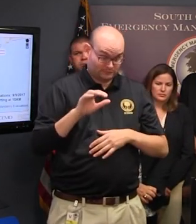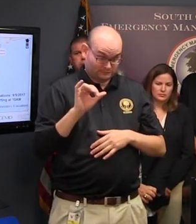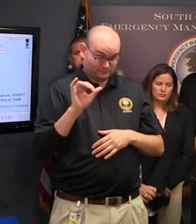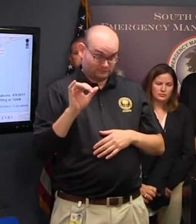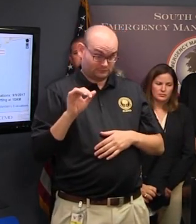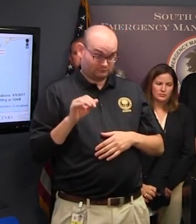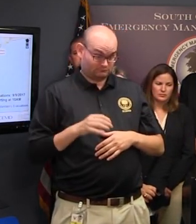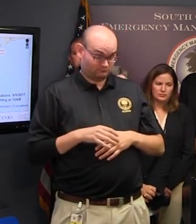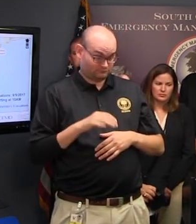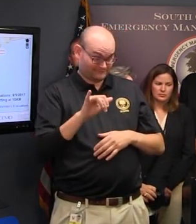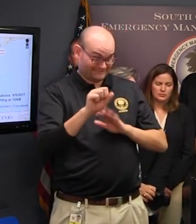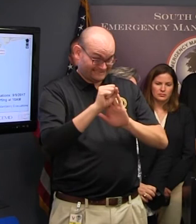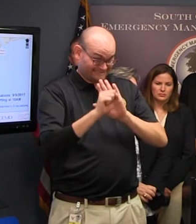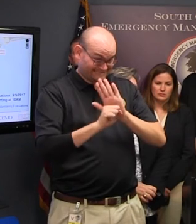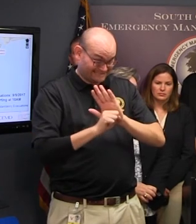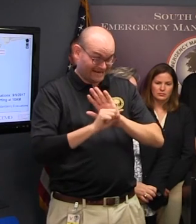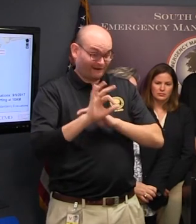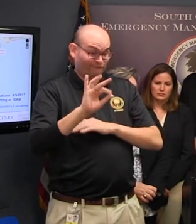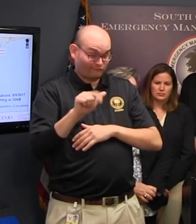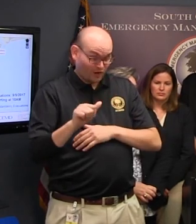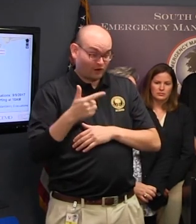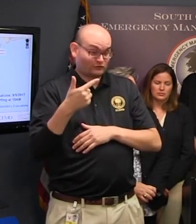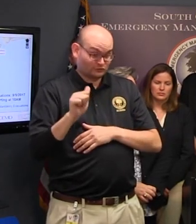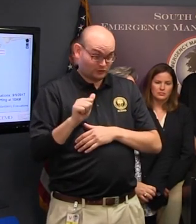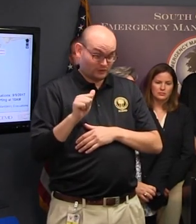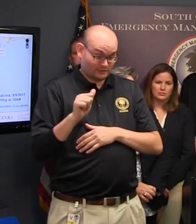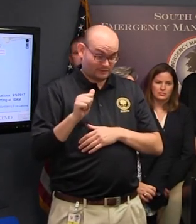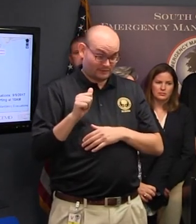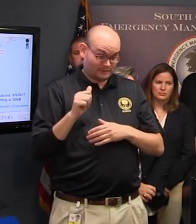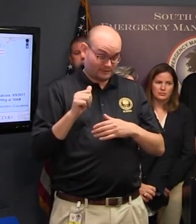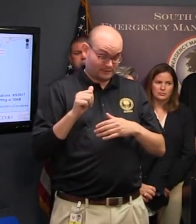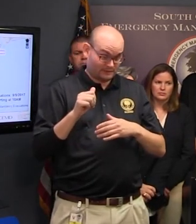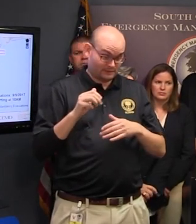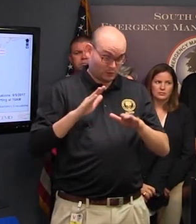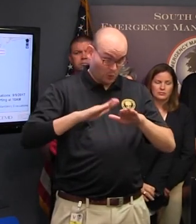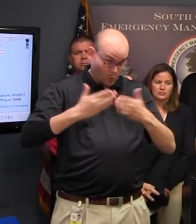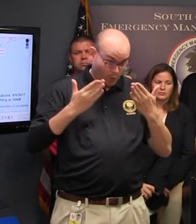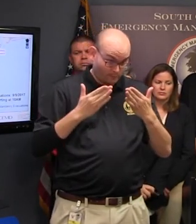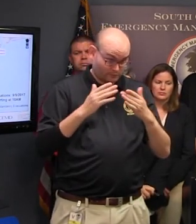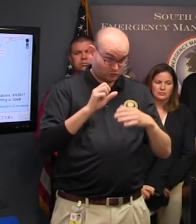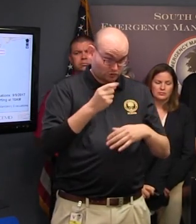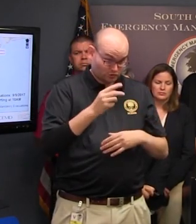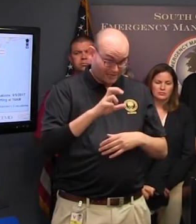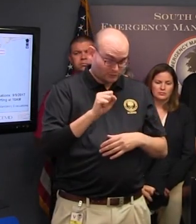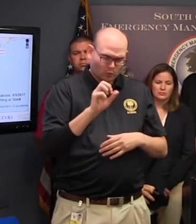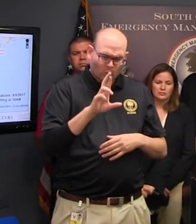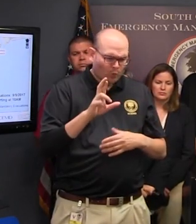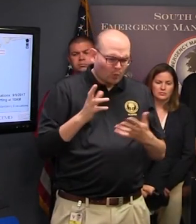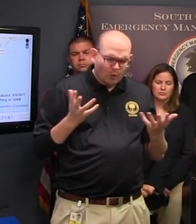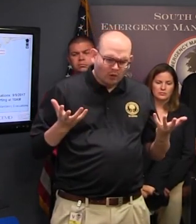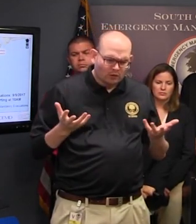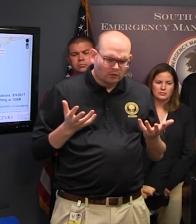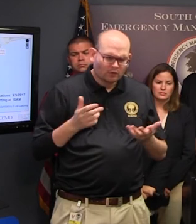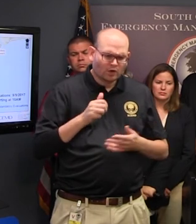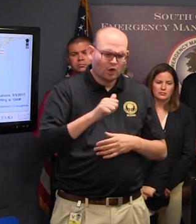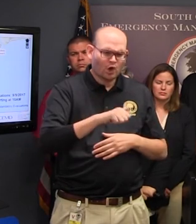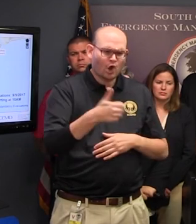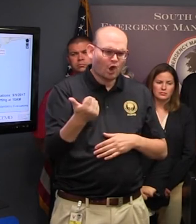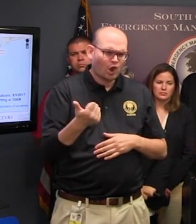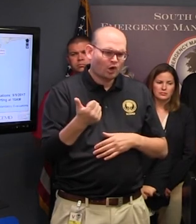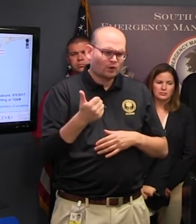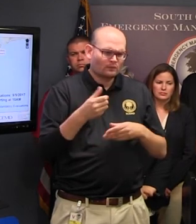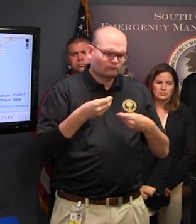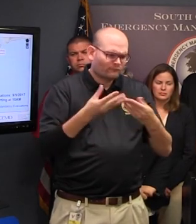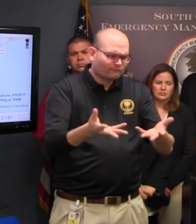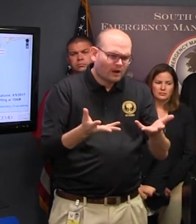states To open shelters for them Or are there any other provisions That South Carolina